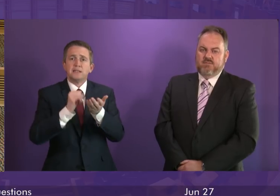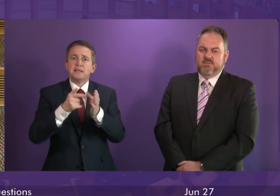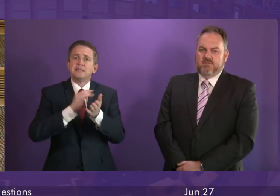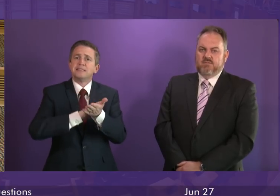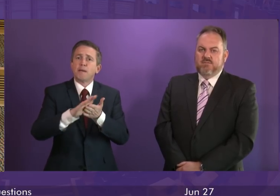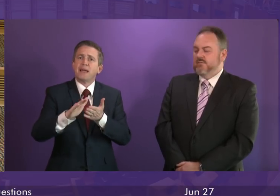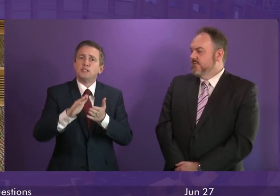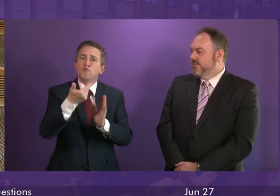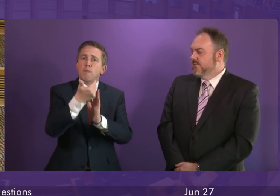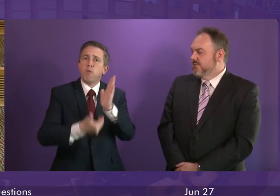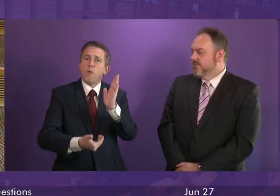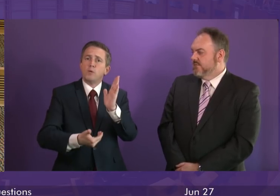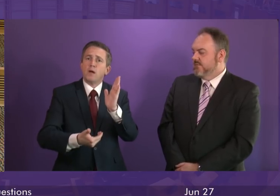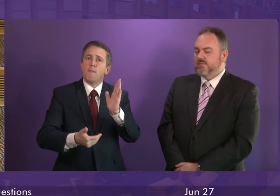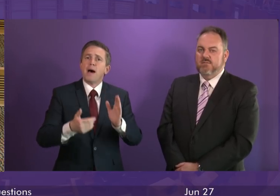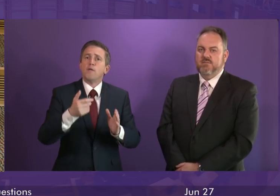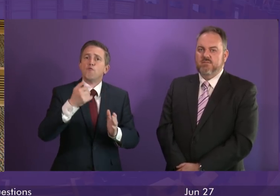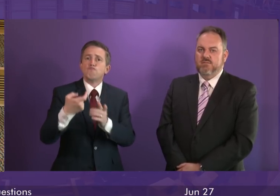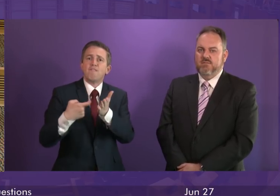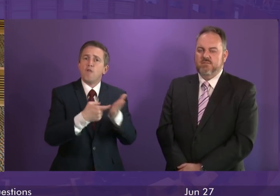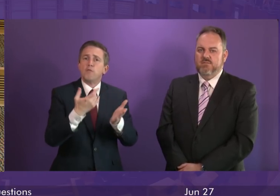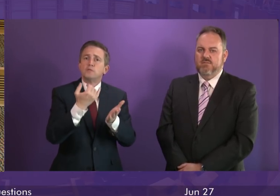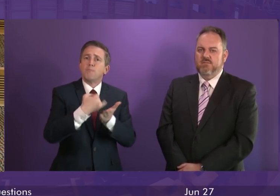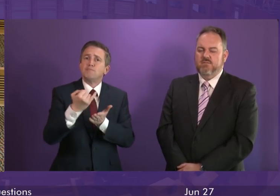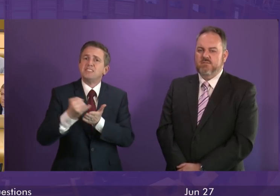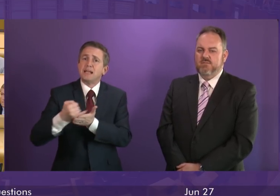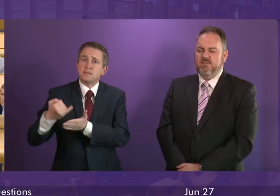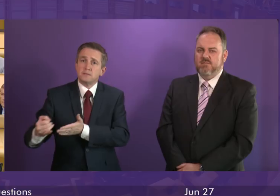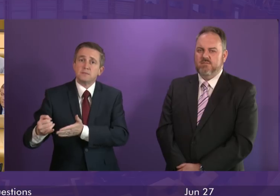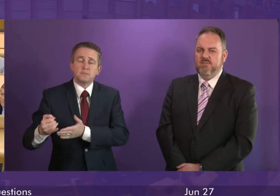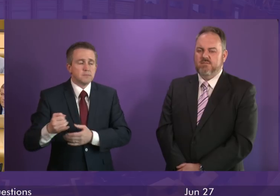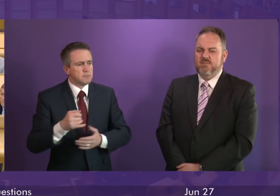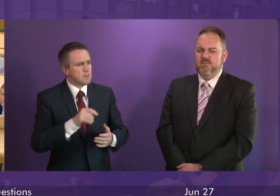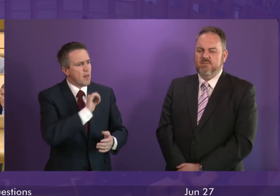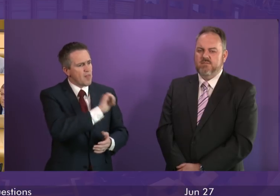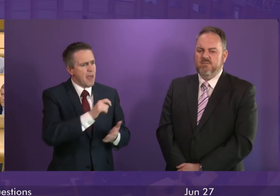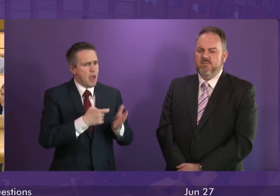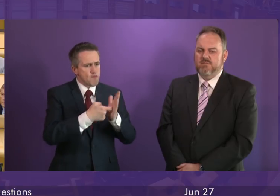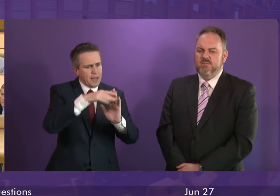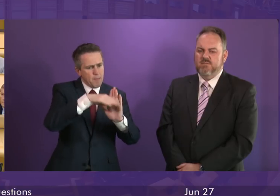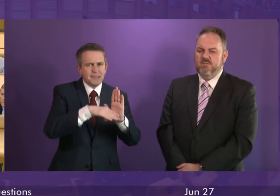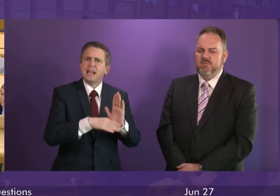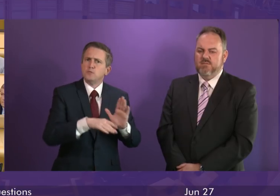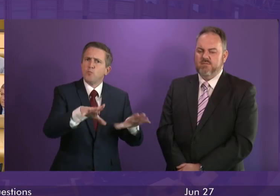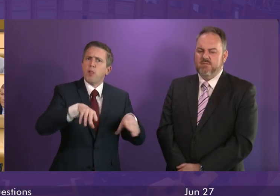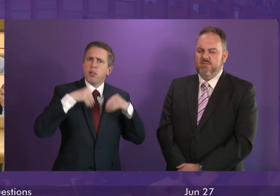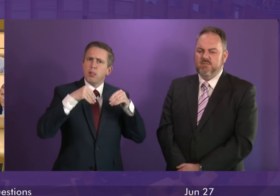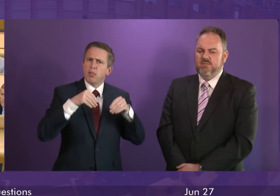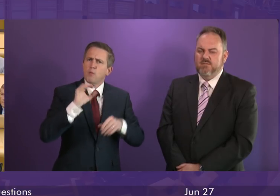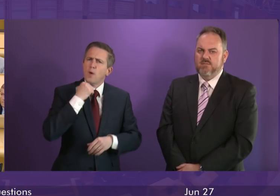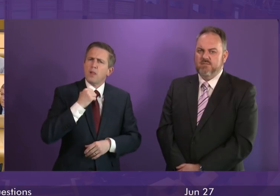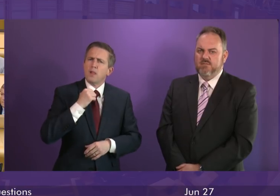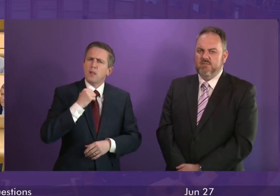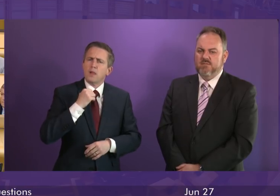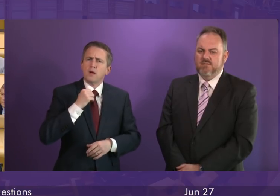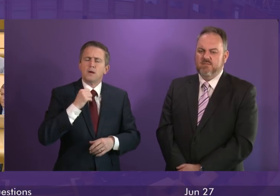rejected referrals. Of course we will take forward the recommendations that are made in that report. We of course had a